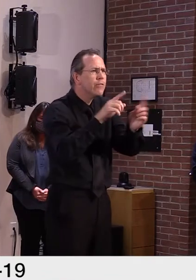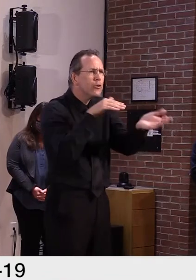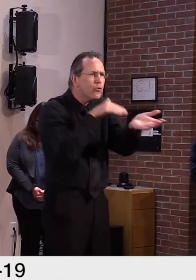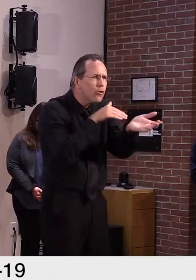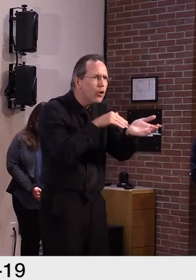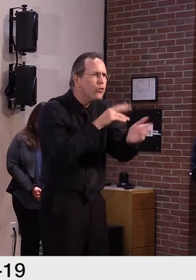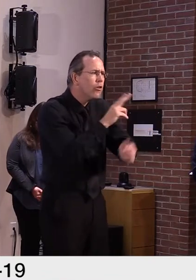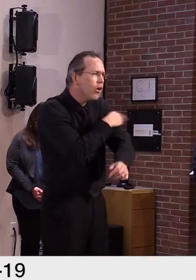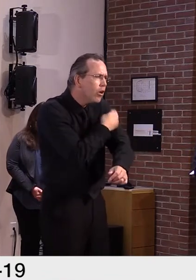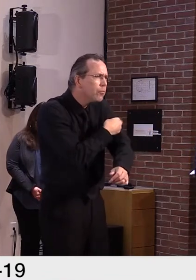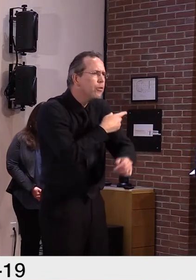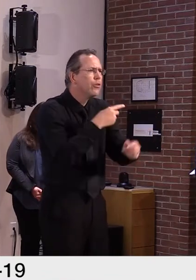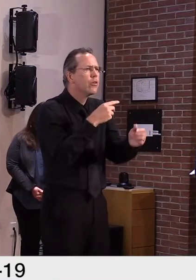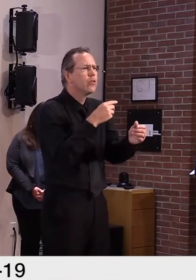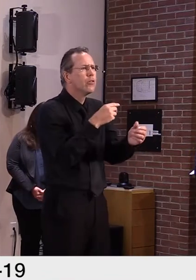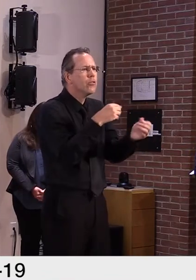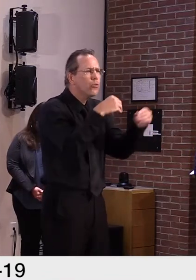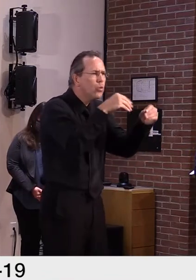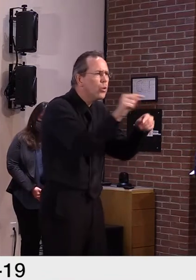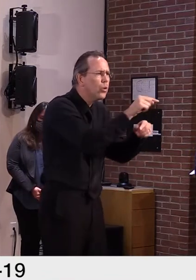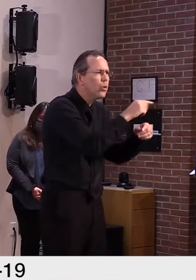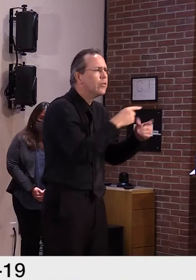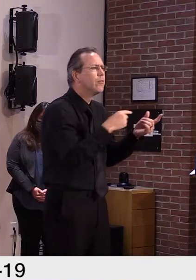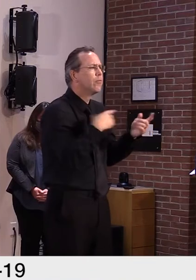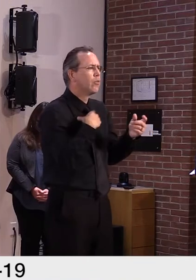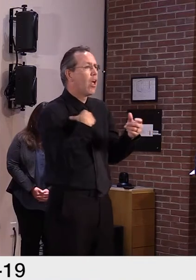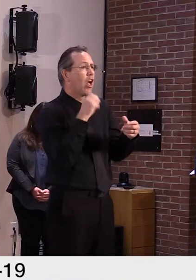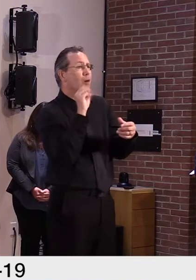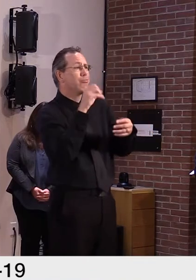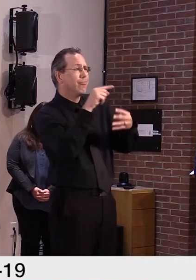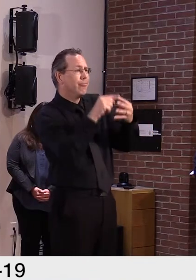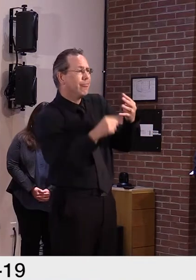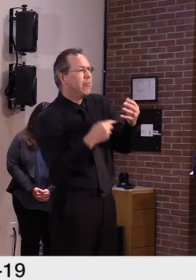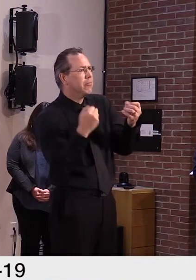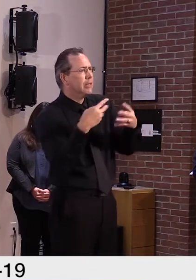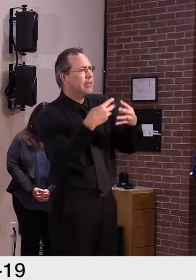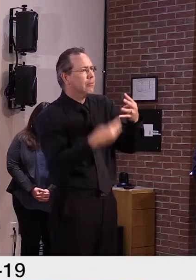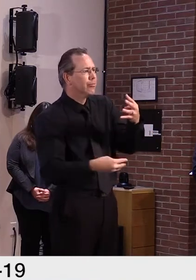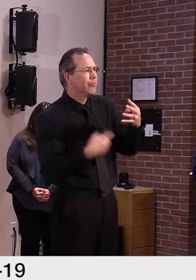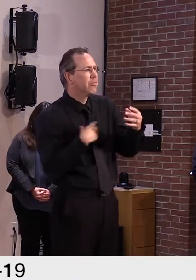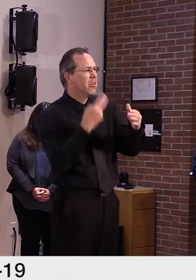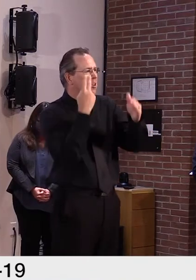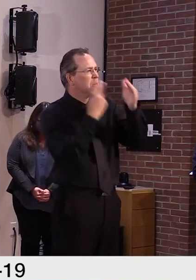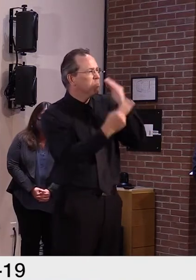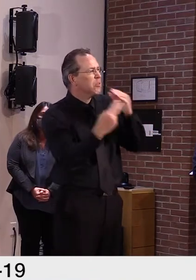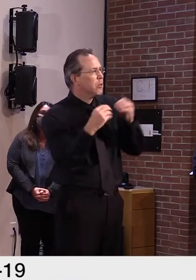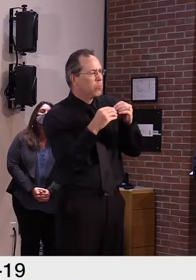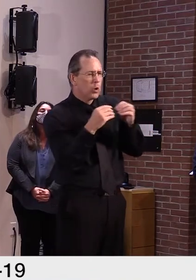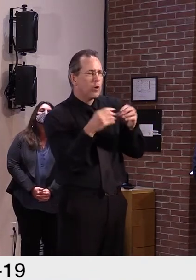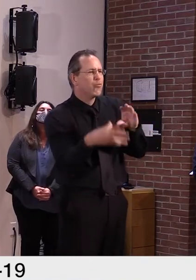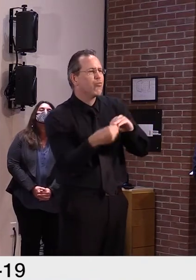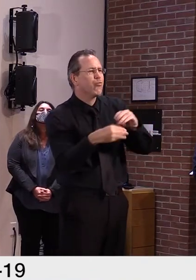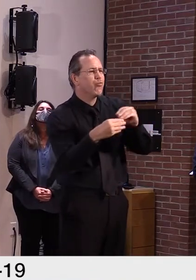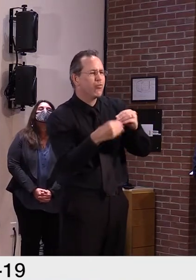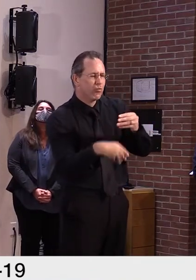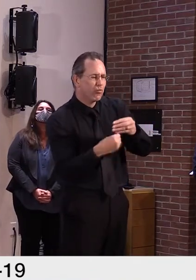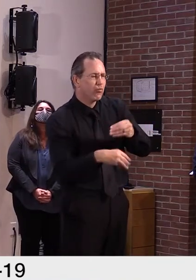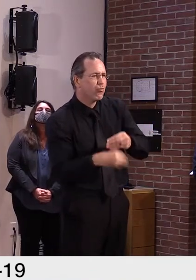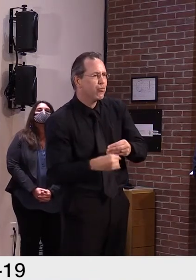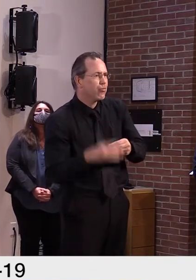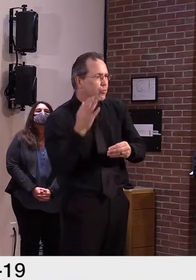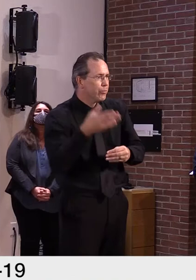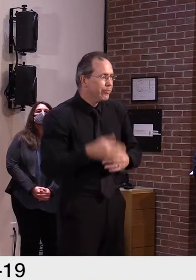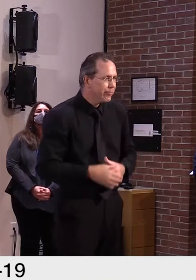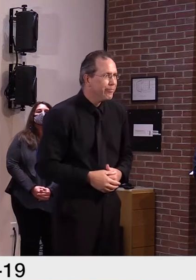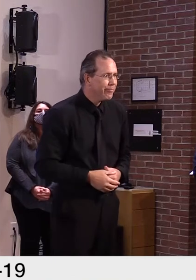ones that we know are happening, but I'm sure there are more that are yet to even be known by me at this point in time because